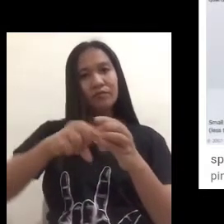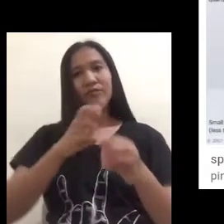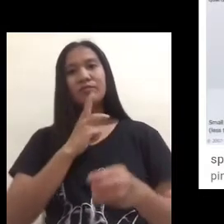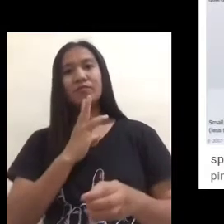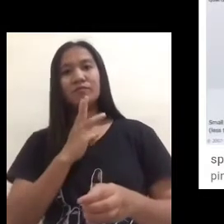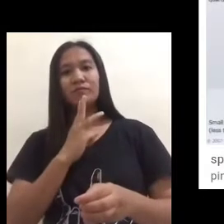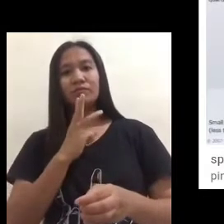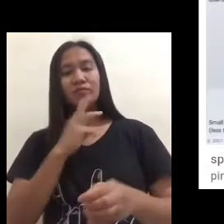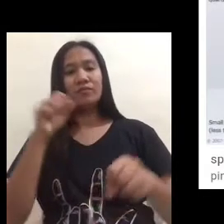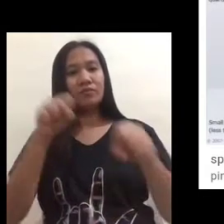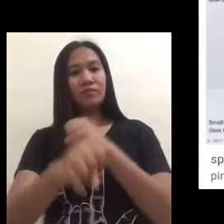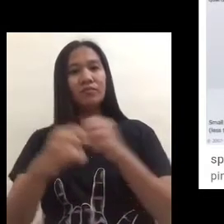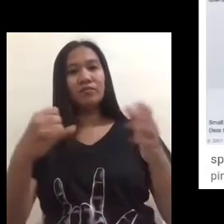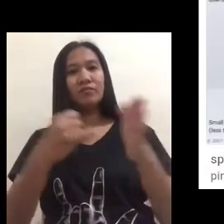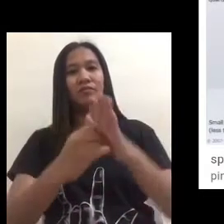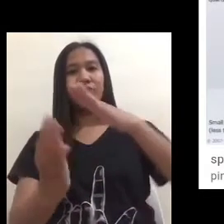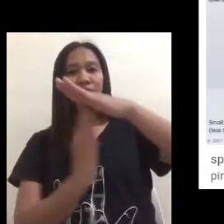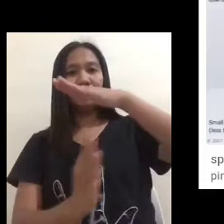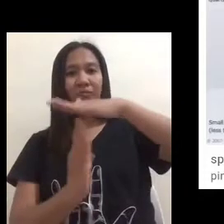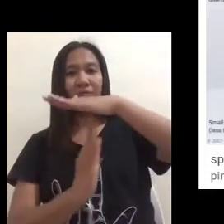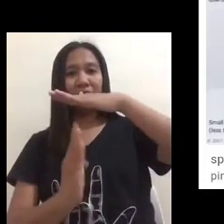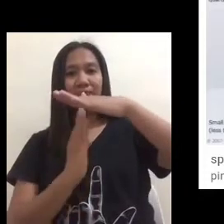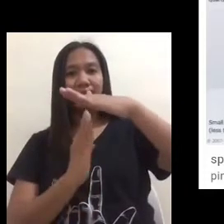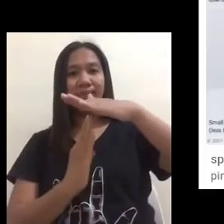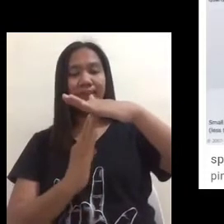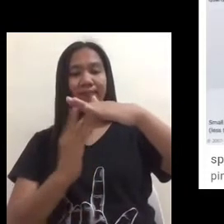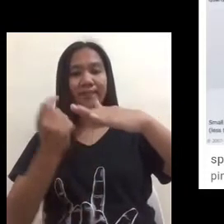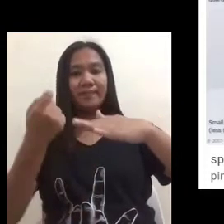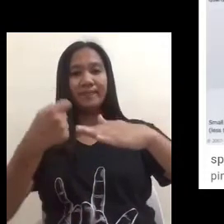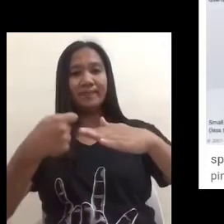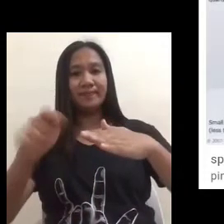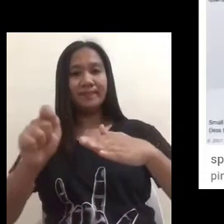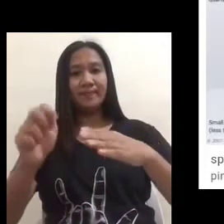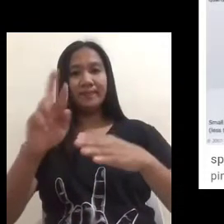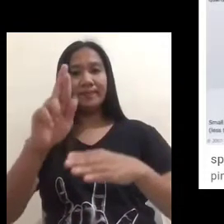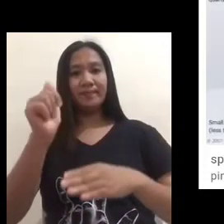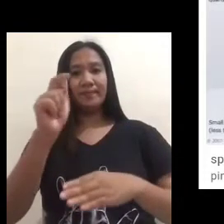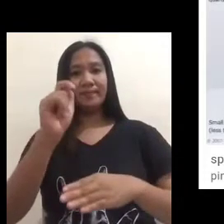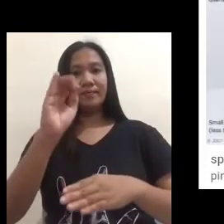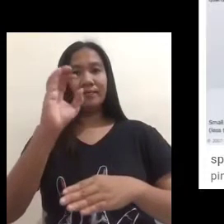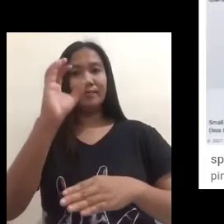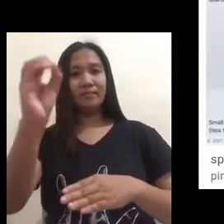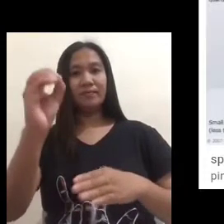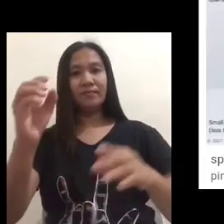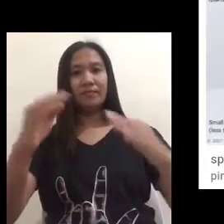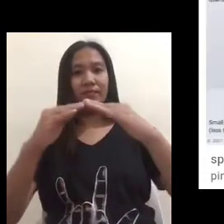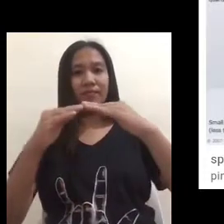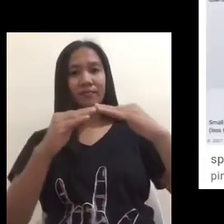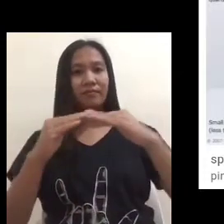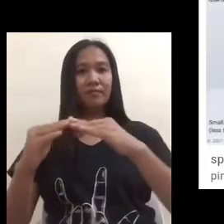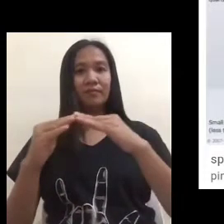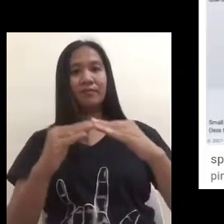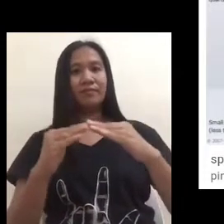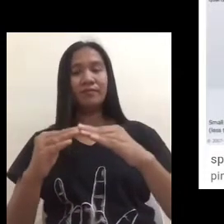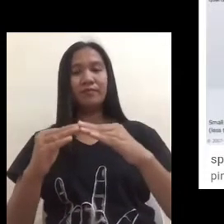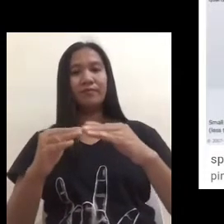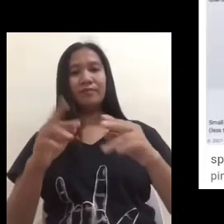submerged in water and the next is when it is submerged in water so it is basically the